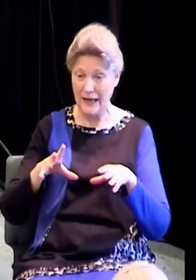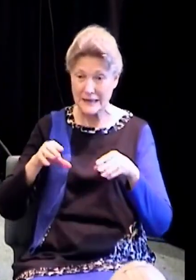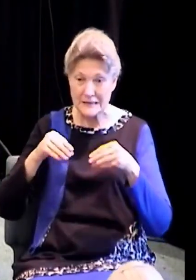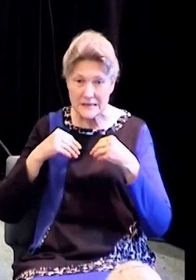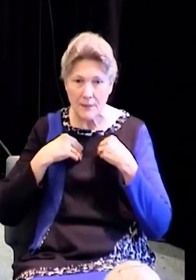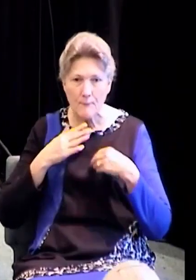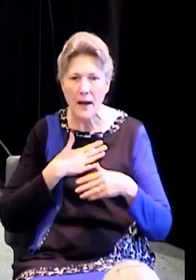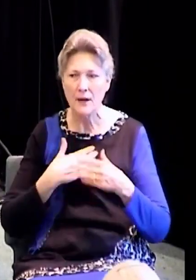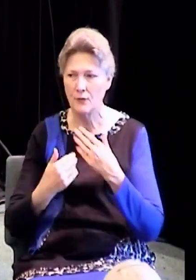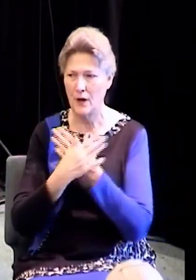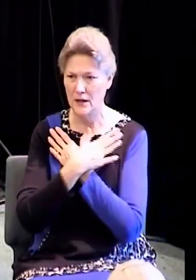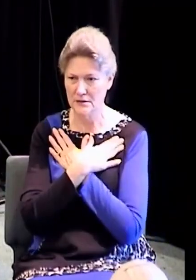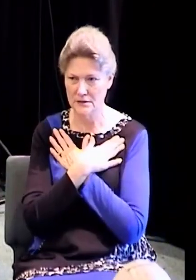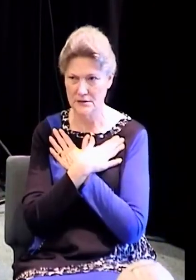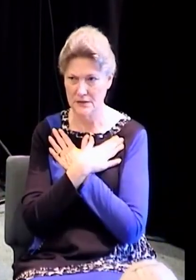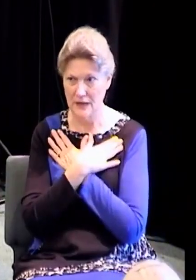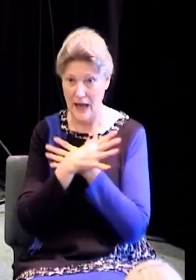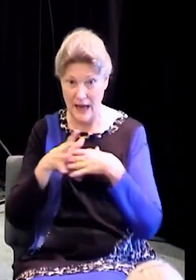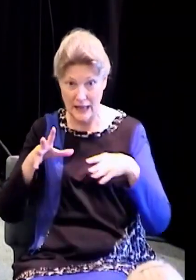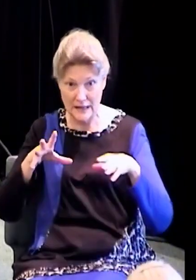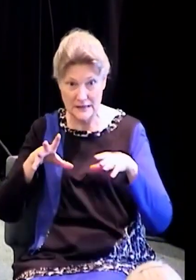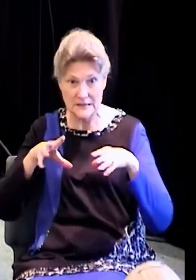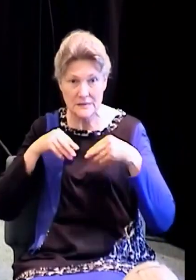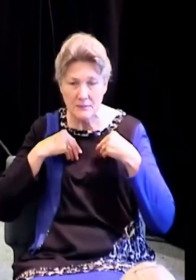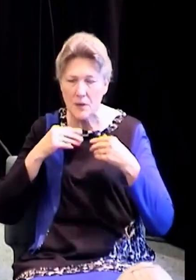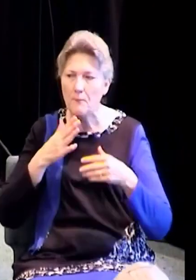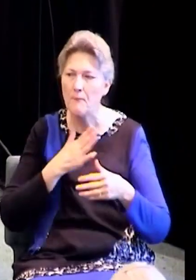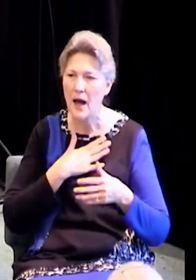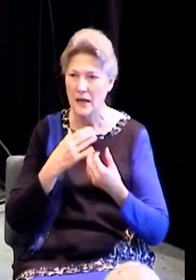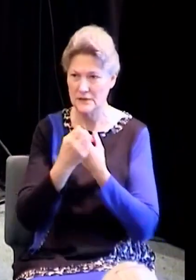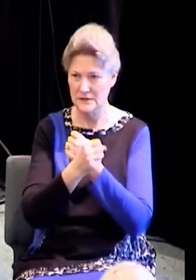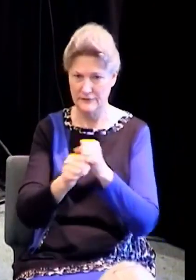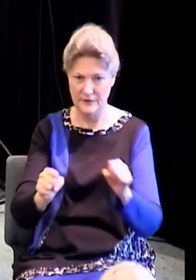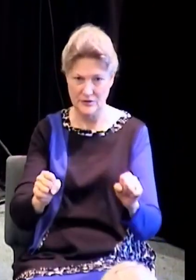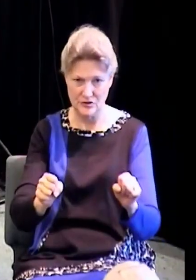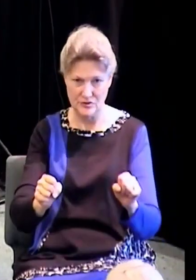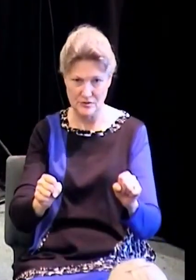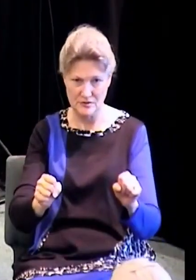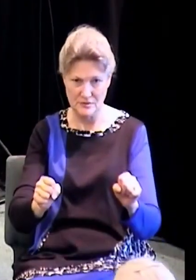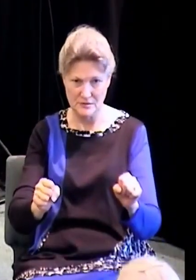for your souls. For my yoke is easy and my burden is light.